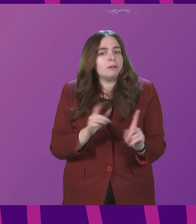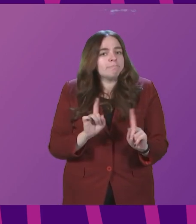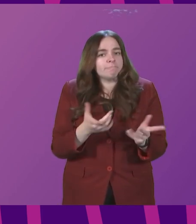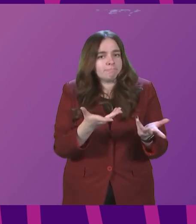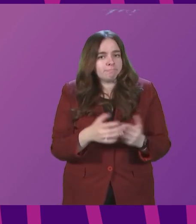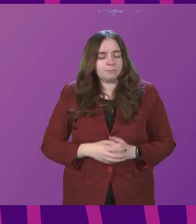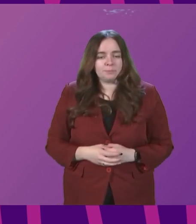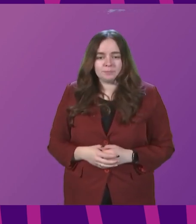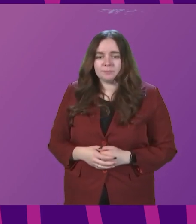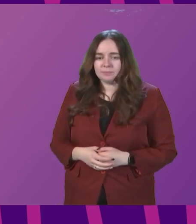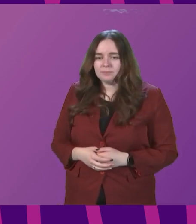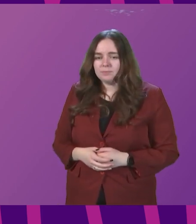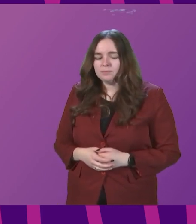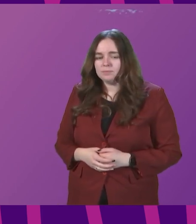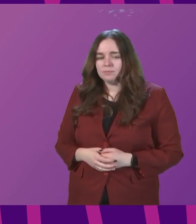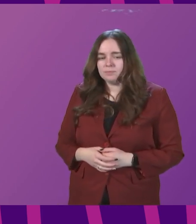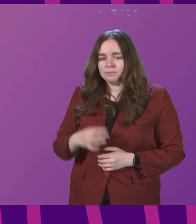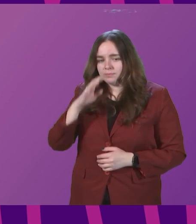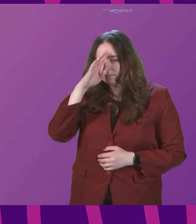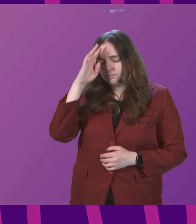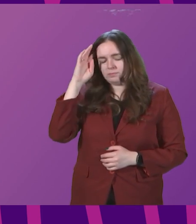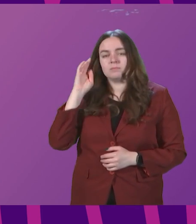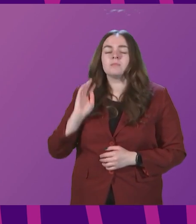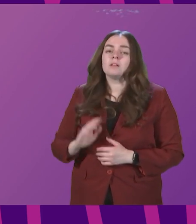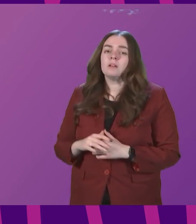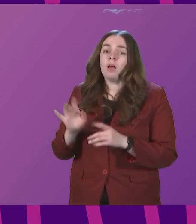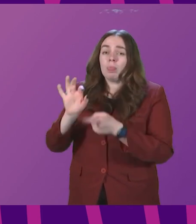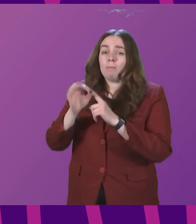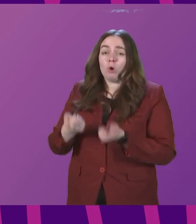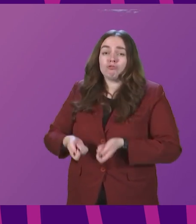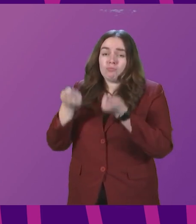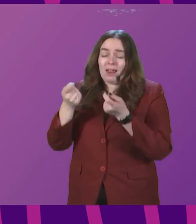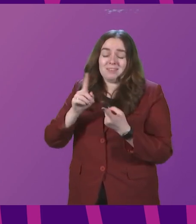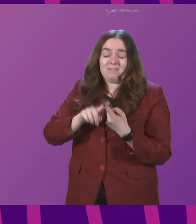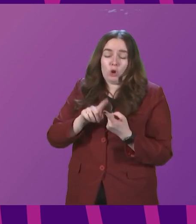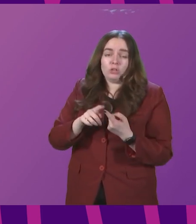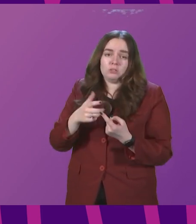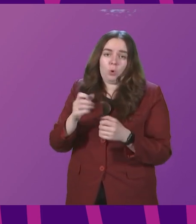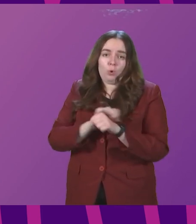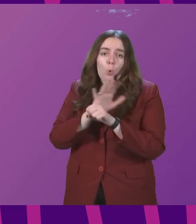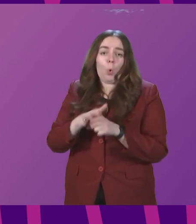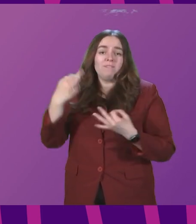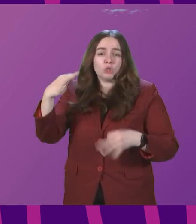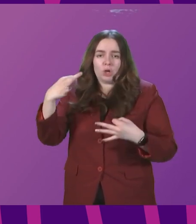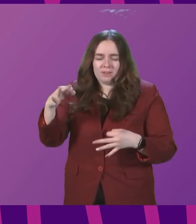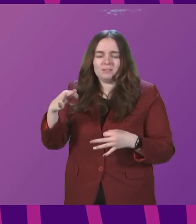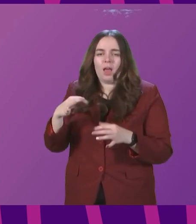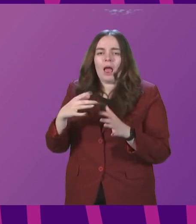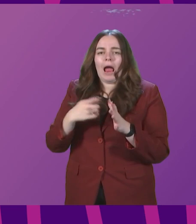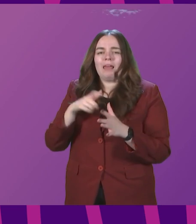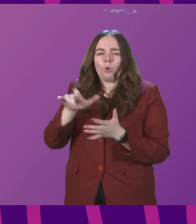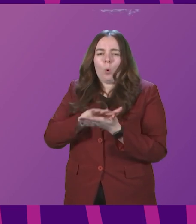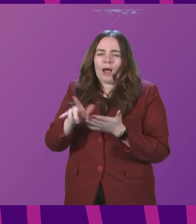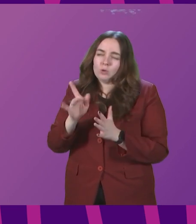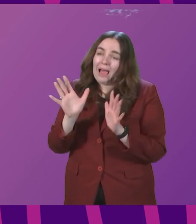Minister. Presiding Officer, on the points that have been raised, firstly on vaccine or Covid certification, Alec Coe-Hamilton and I